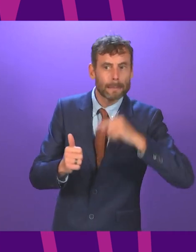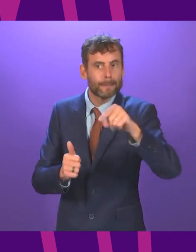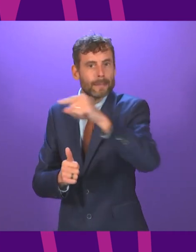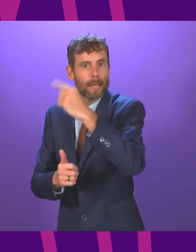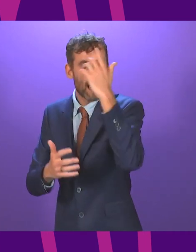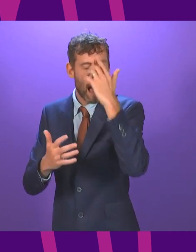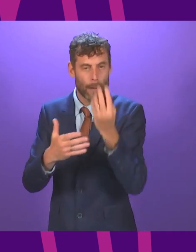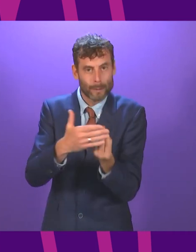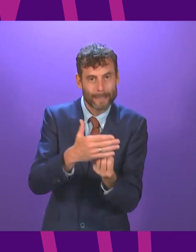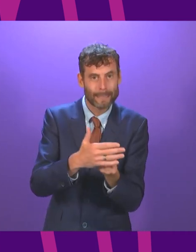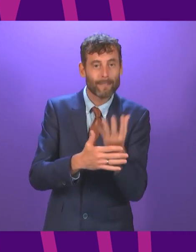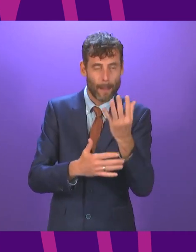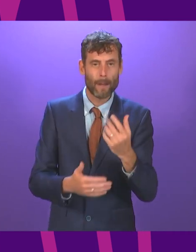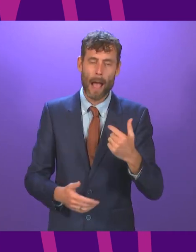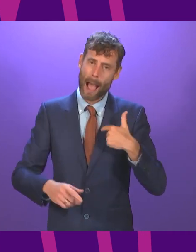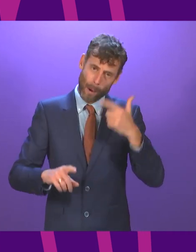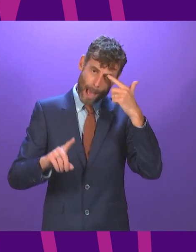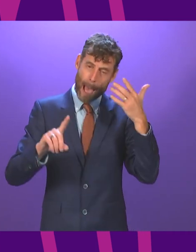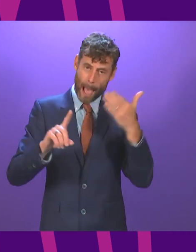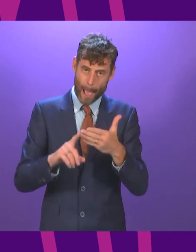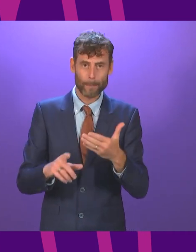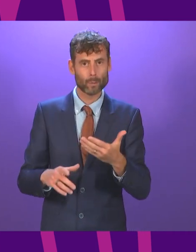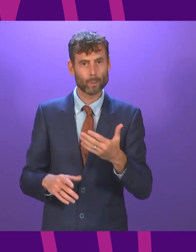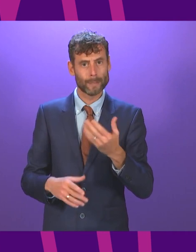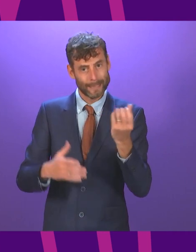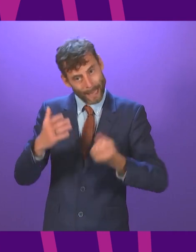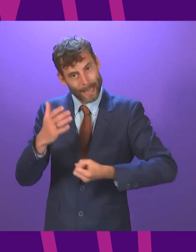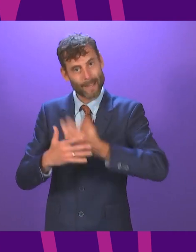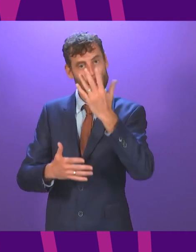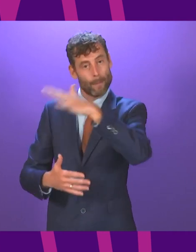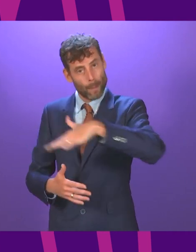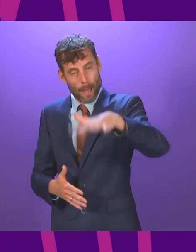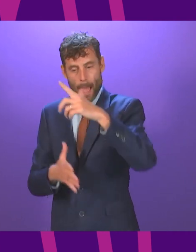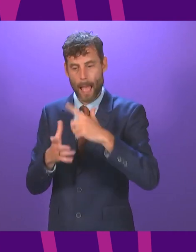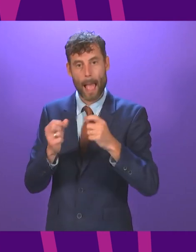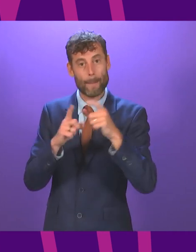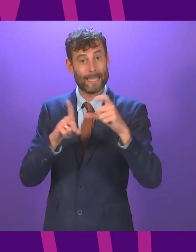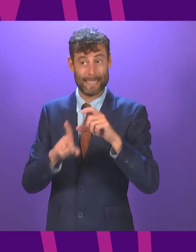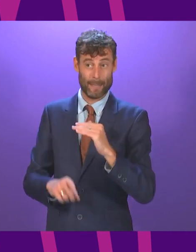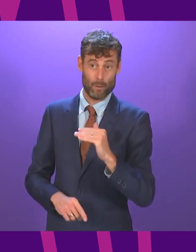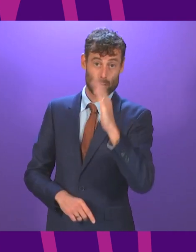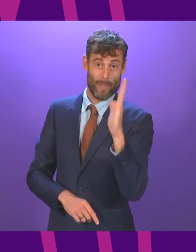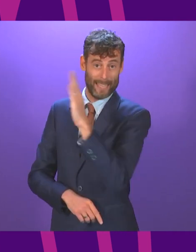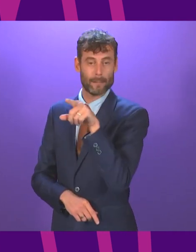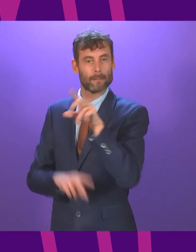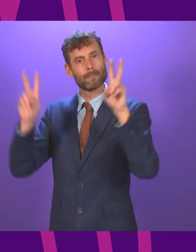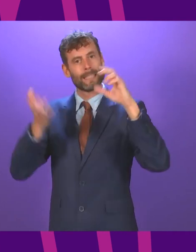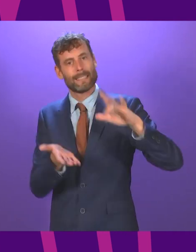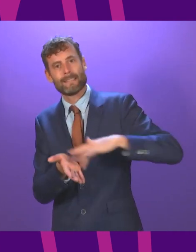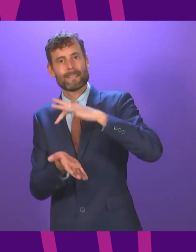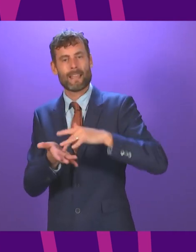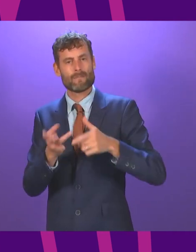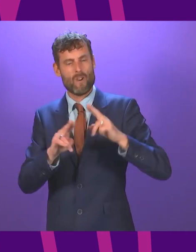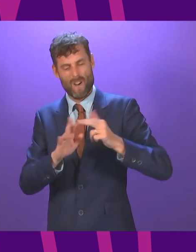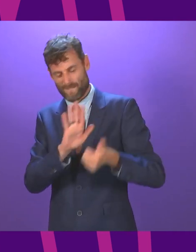intended to accelerate the transition of the region, support the role of Aberdeen and the wider North East as a centre of excellence